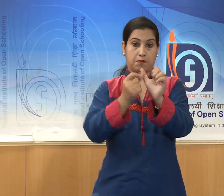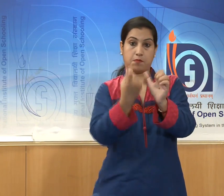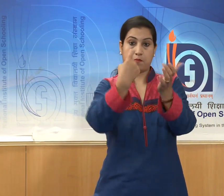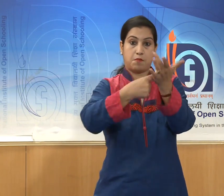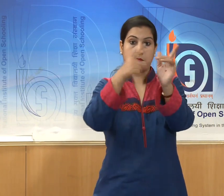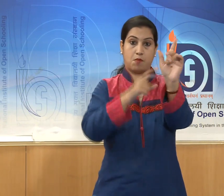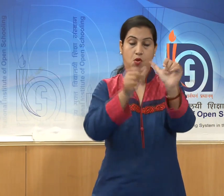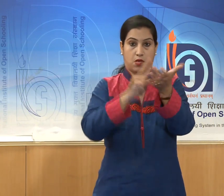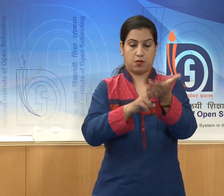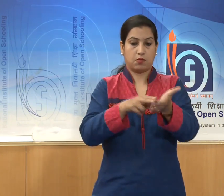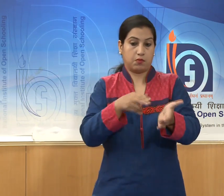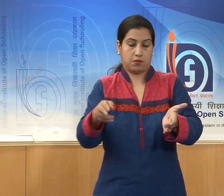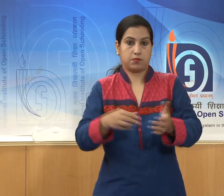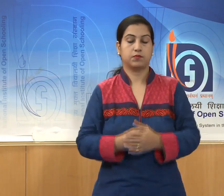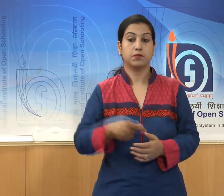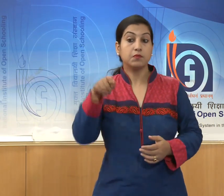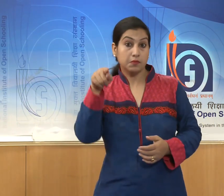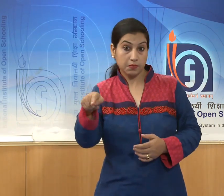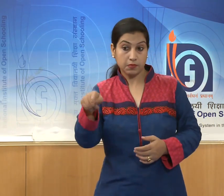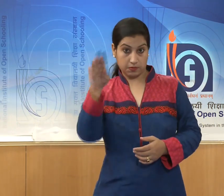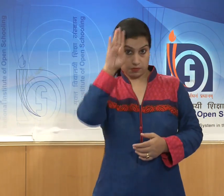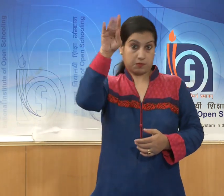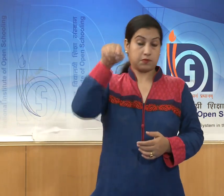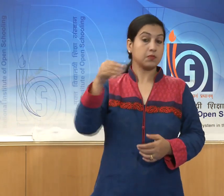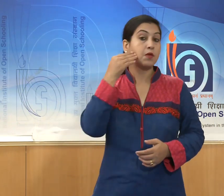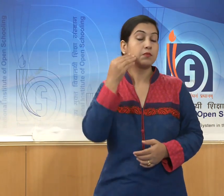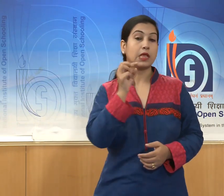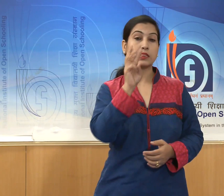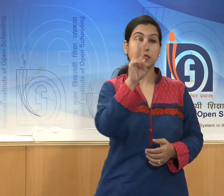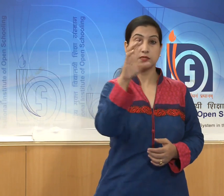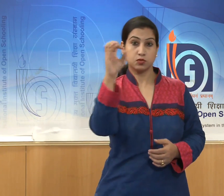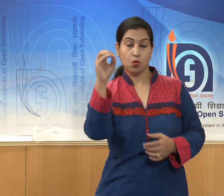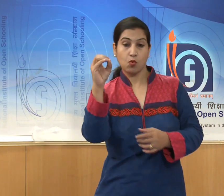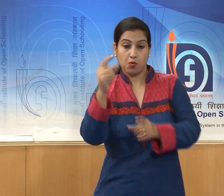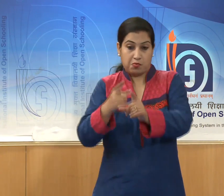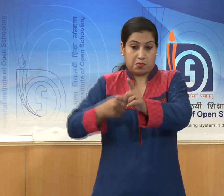3rd century BCE,